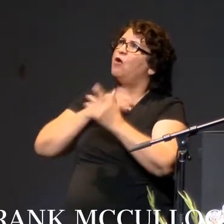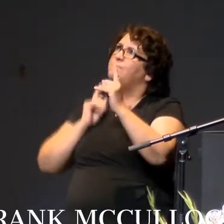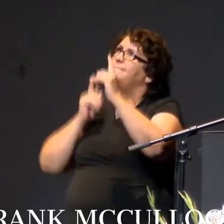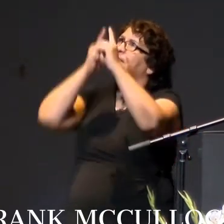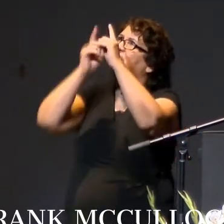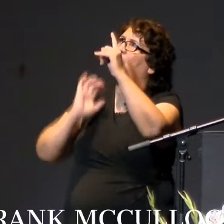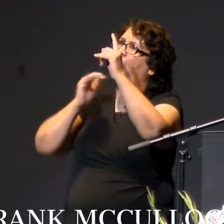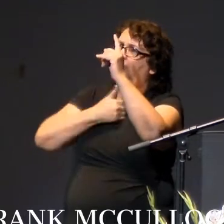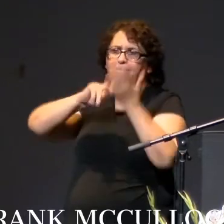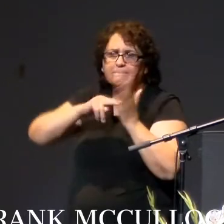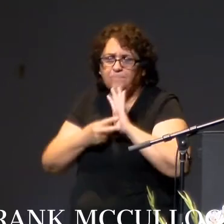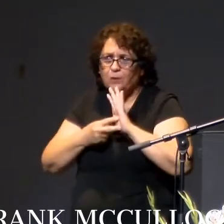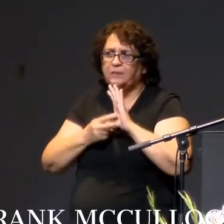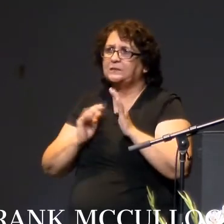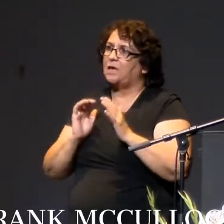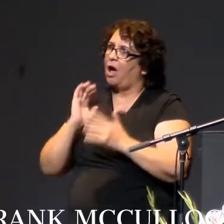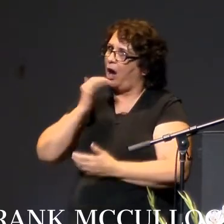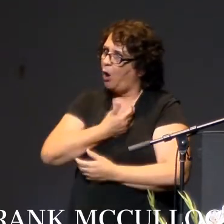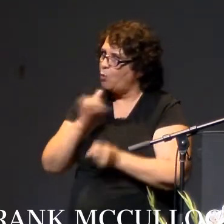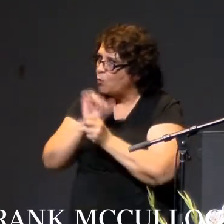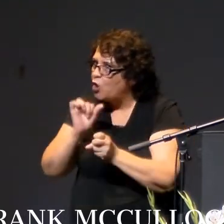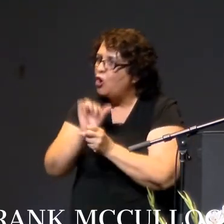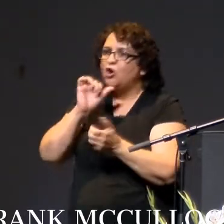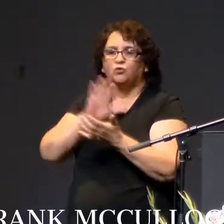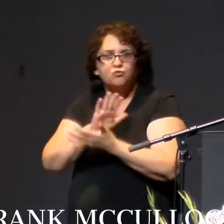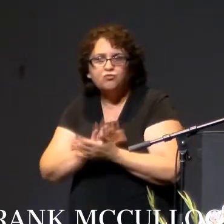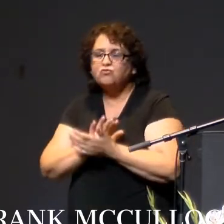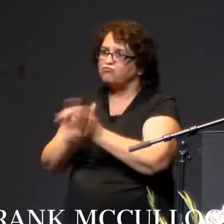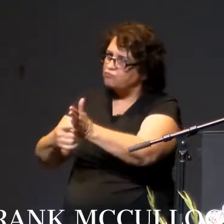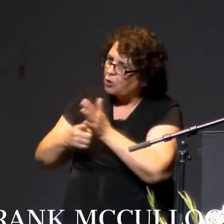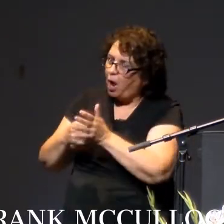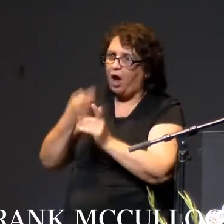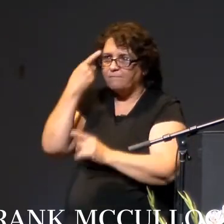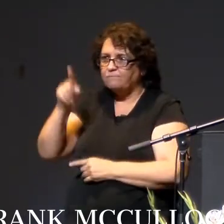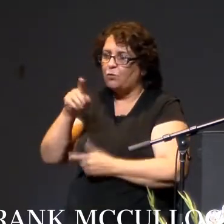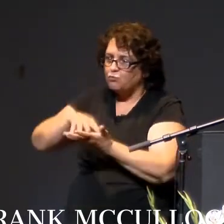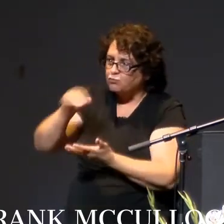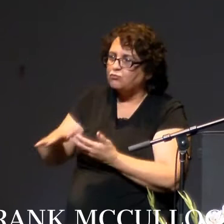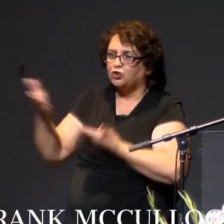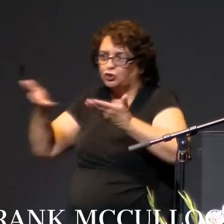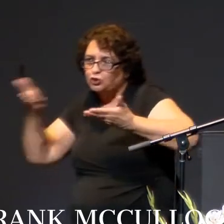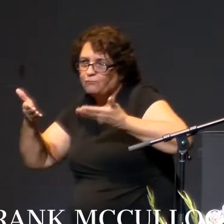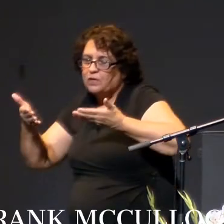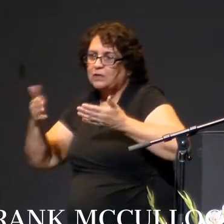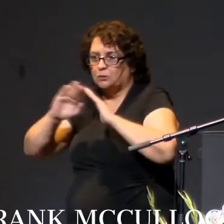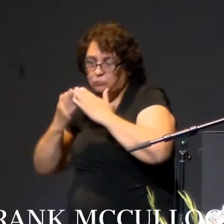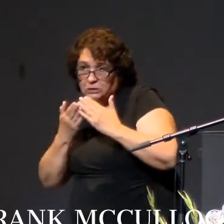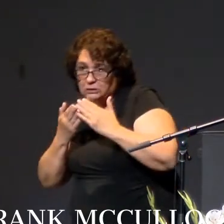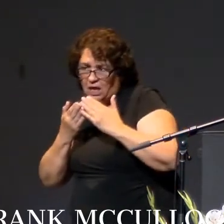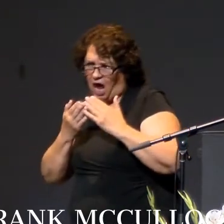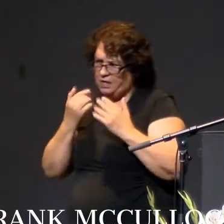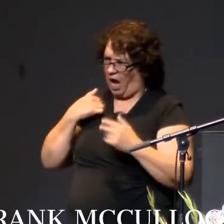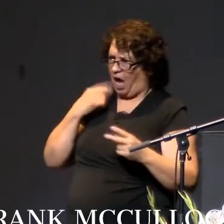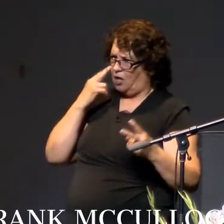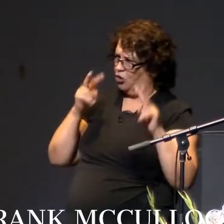our rigorous intellectual demands, our expectations of students serving our community, and when I look out at each and